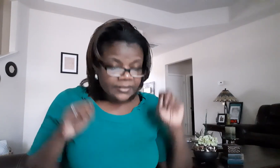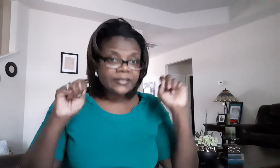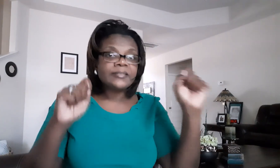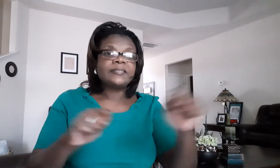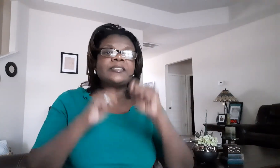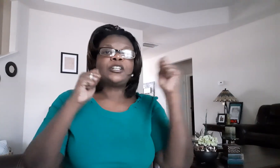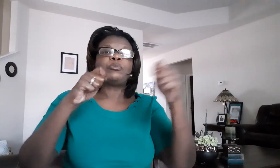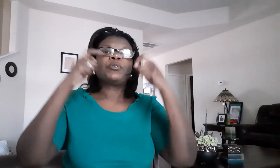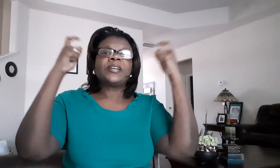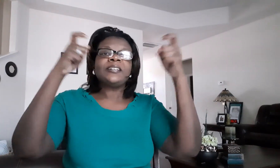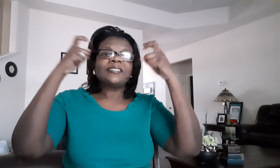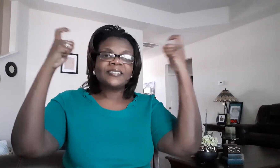celebrate